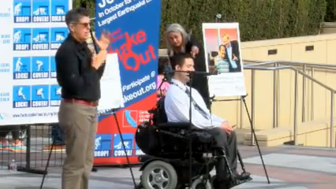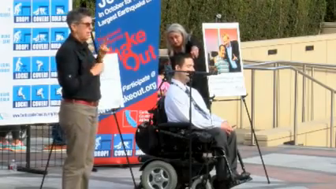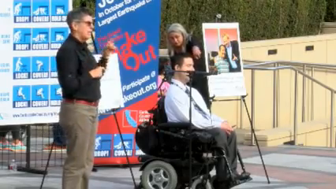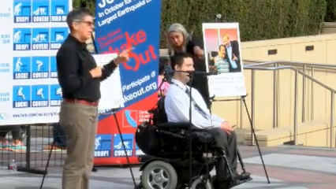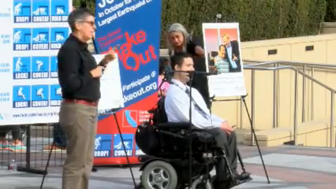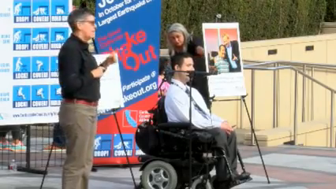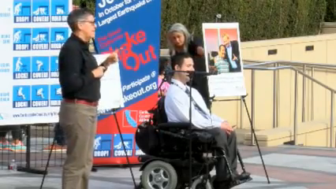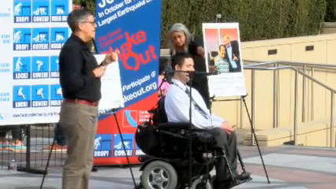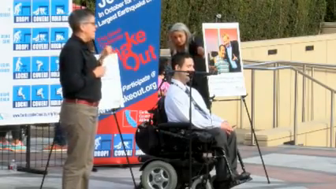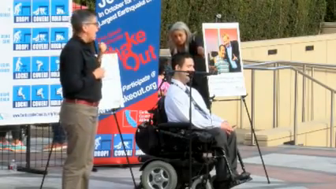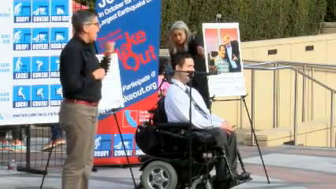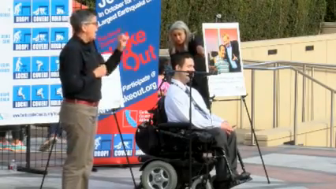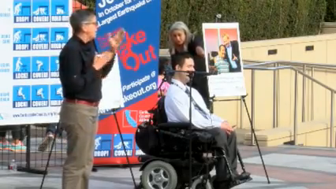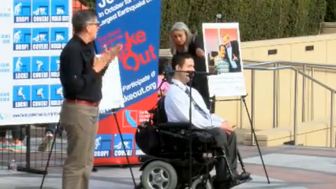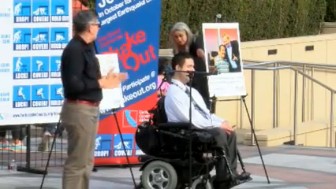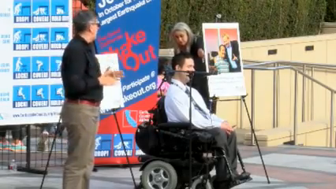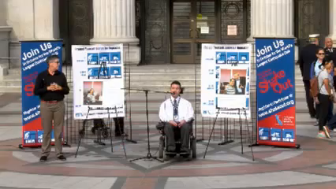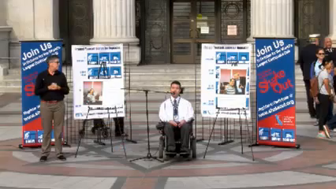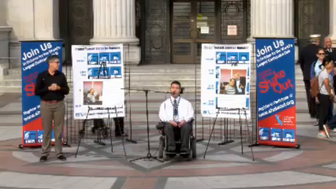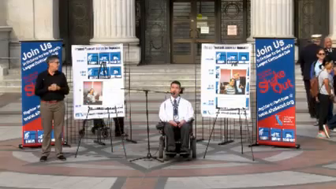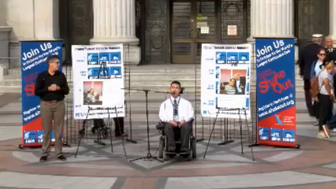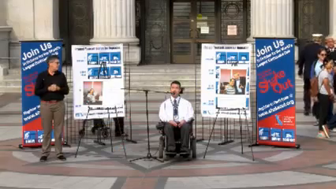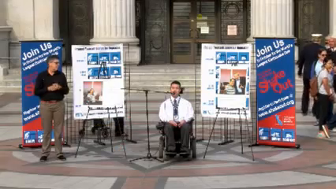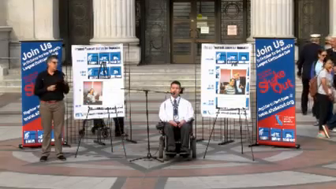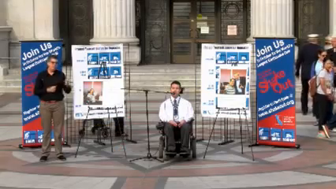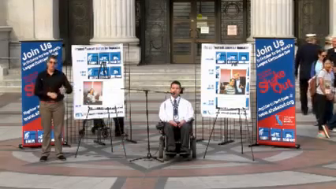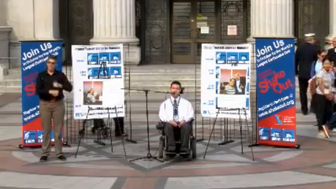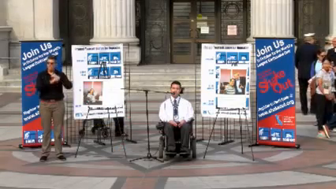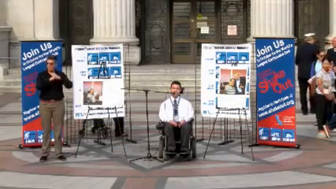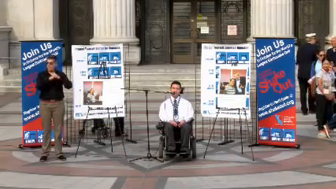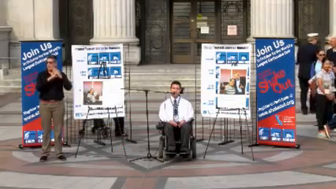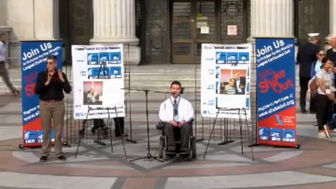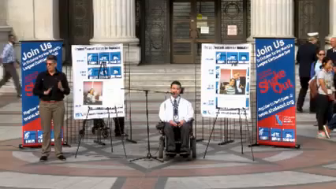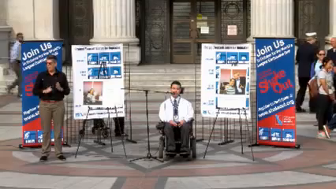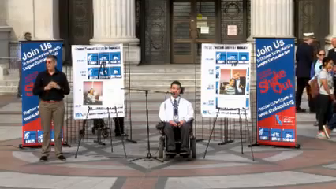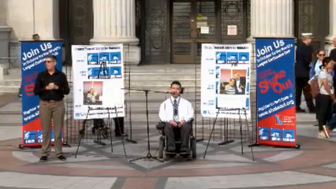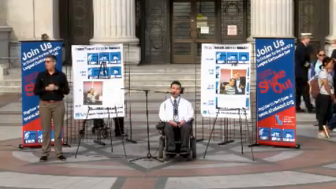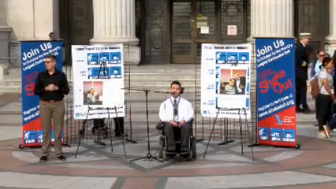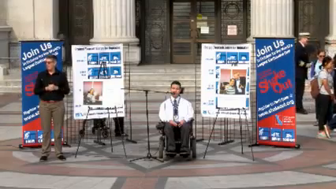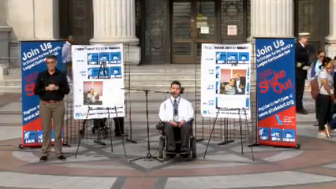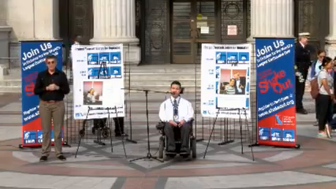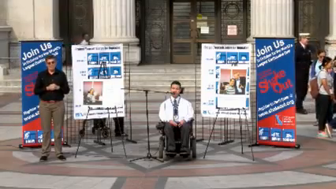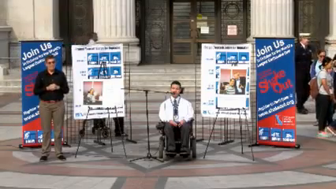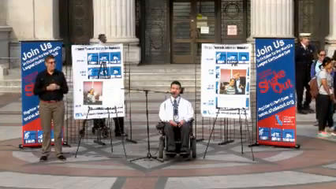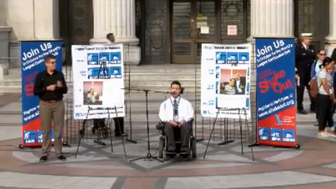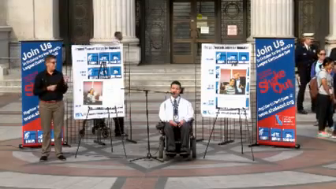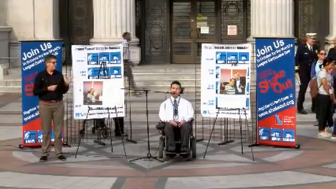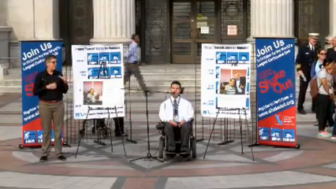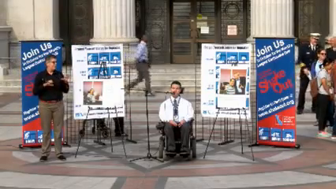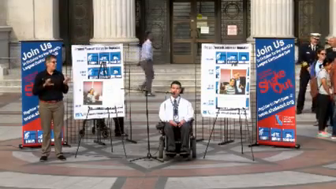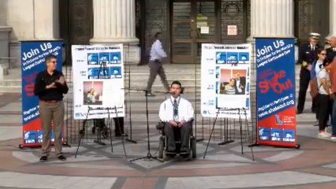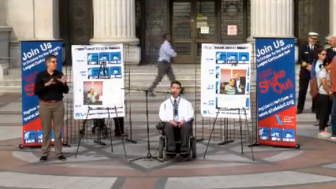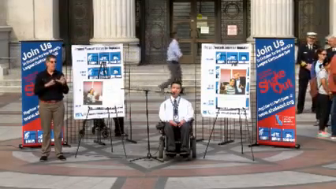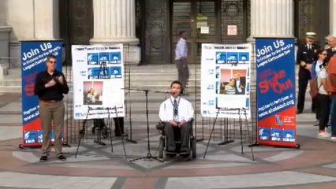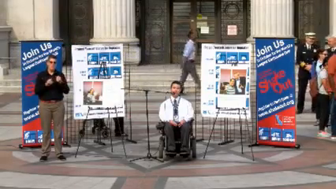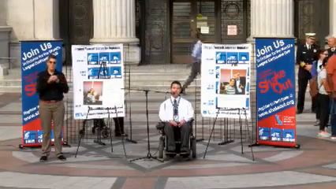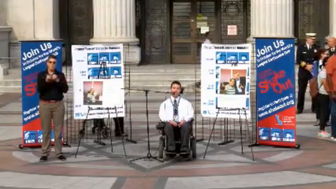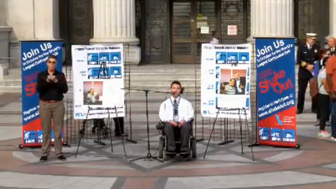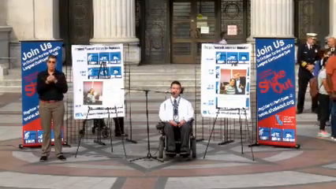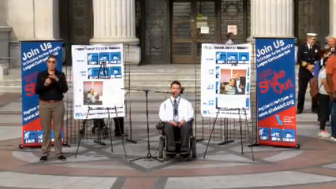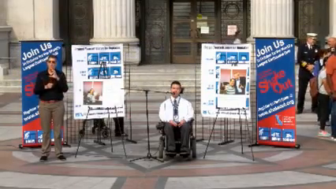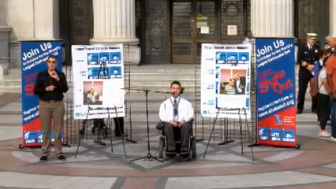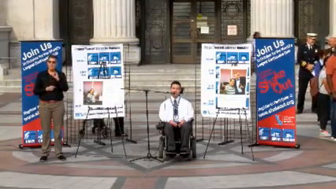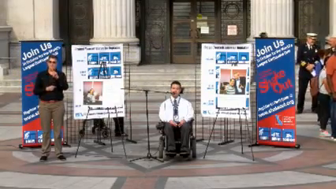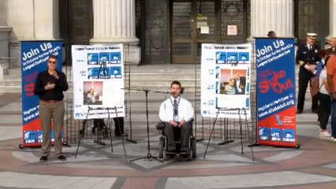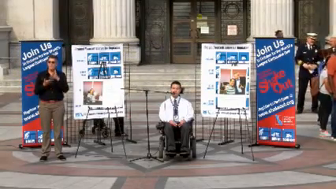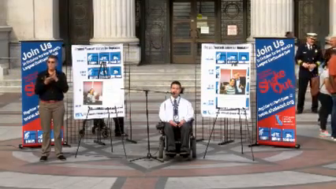activist, an example, and a defender. His was the cause of civil rights, the plight of the